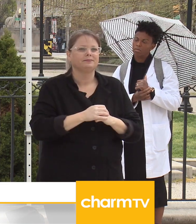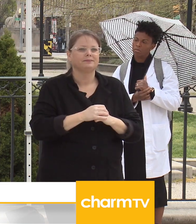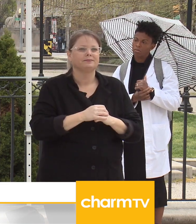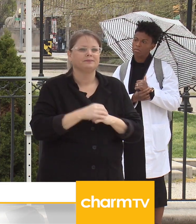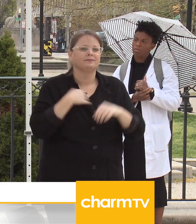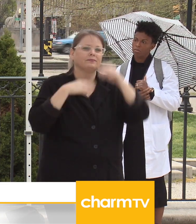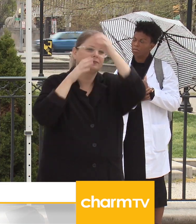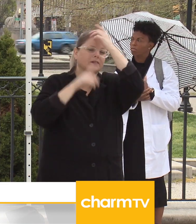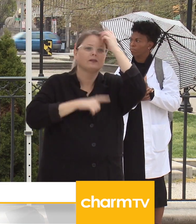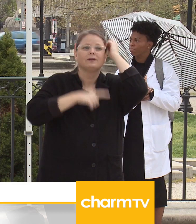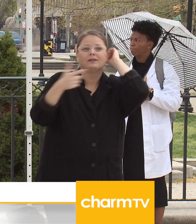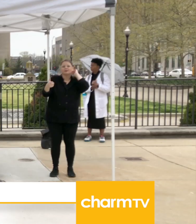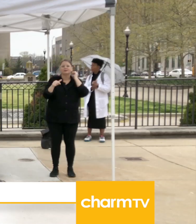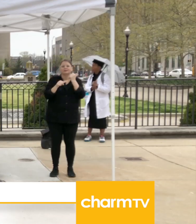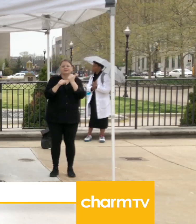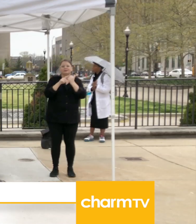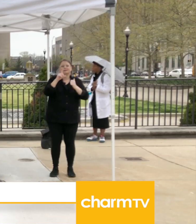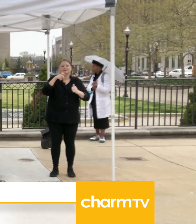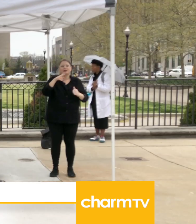over EMS. Deputy-